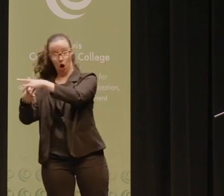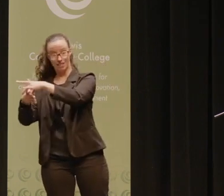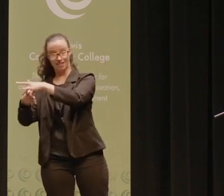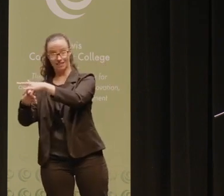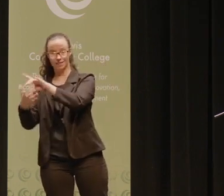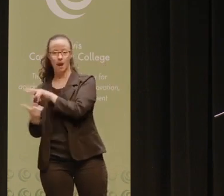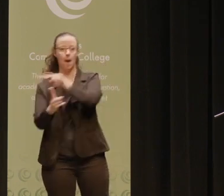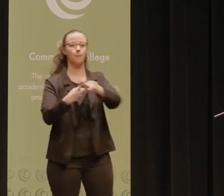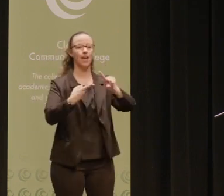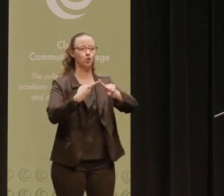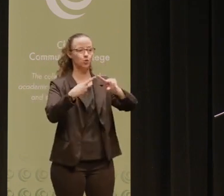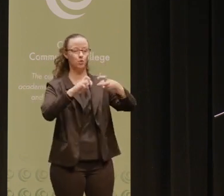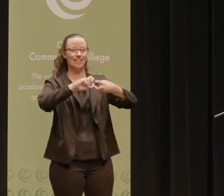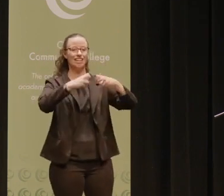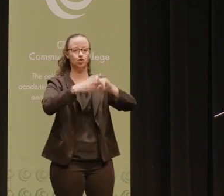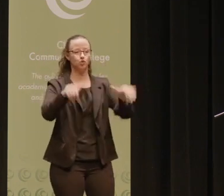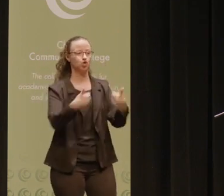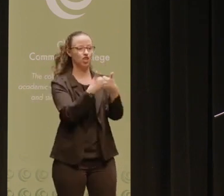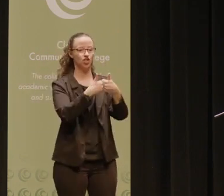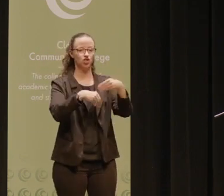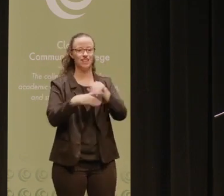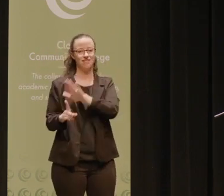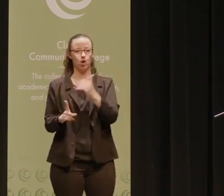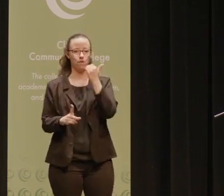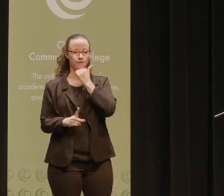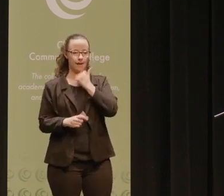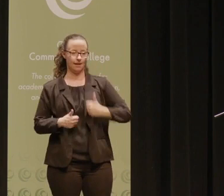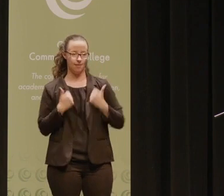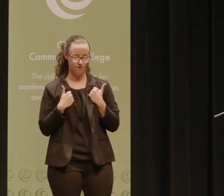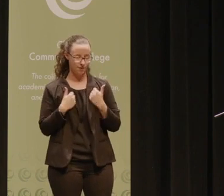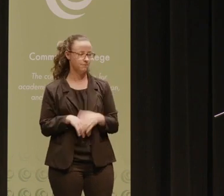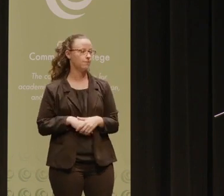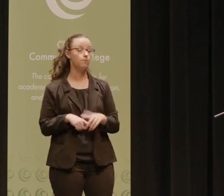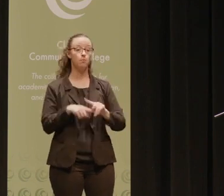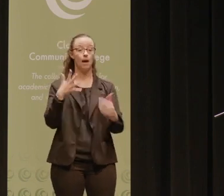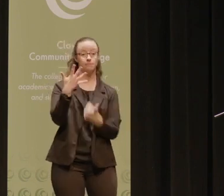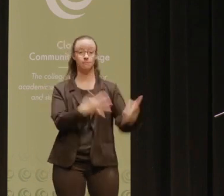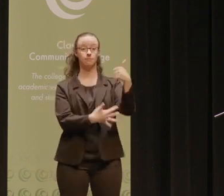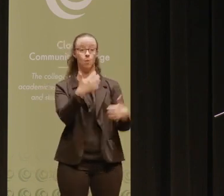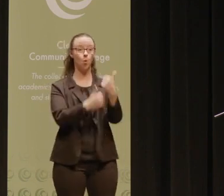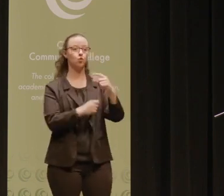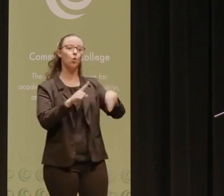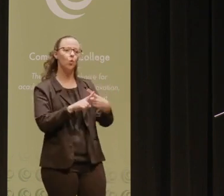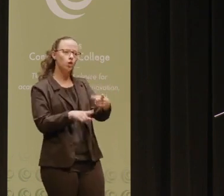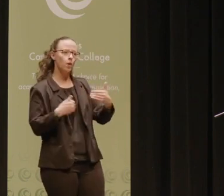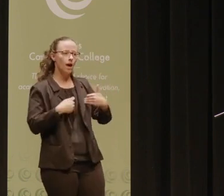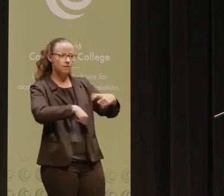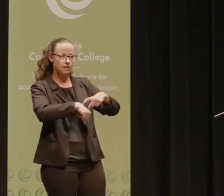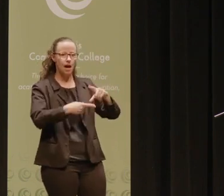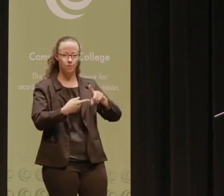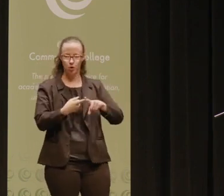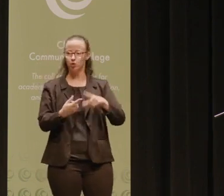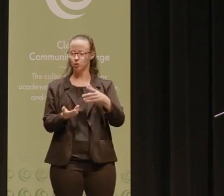the issues and experiences and challenges that are present in their daily lives. But above all, when you take the time to affirm